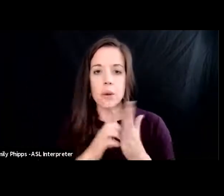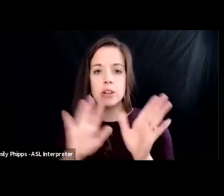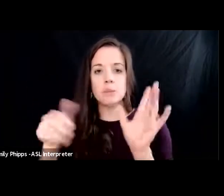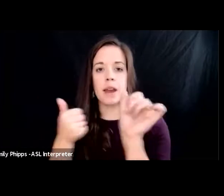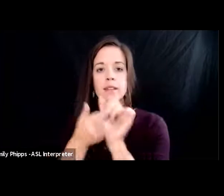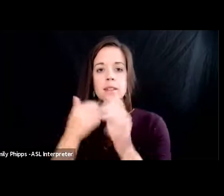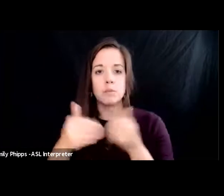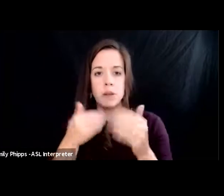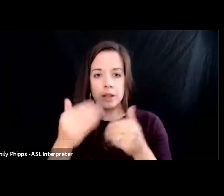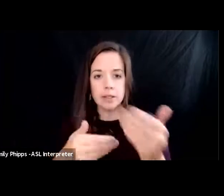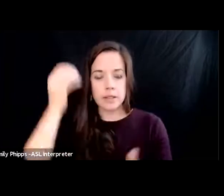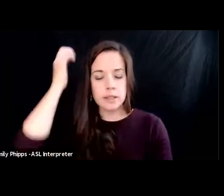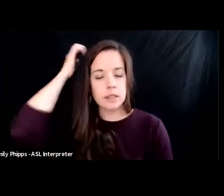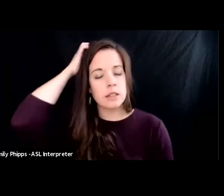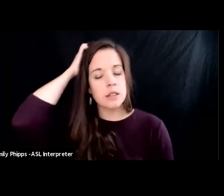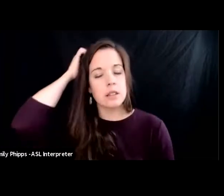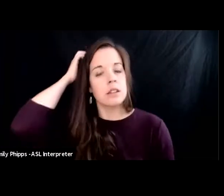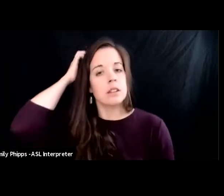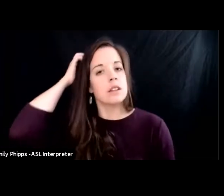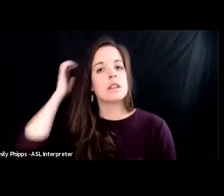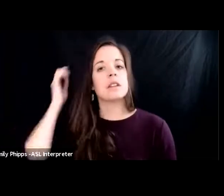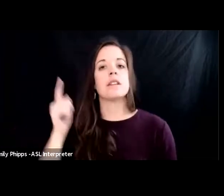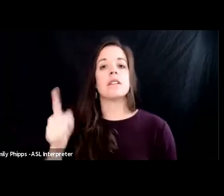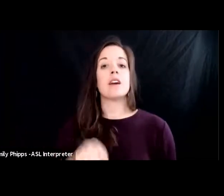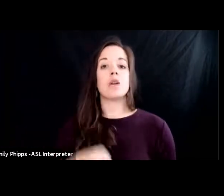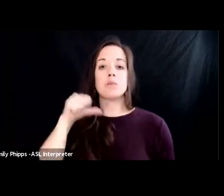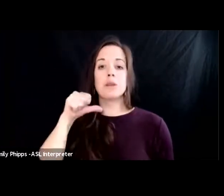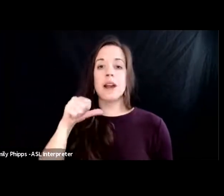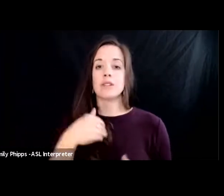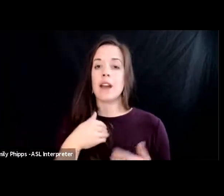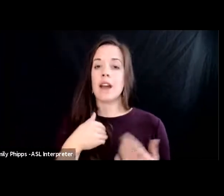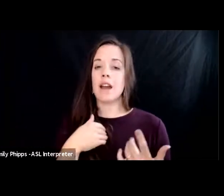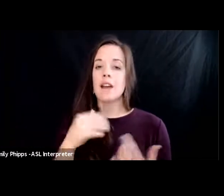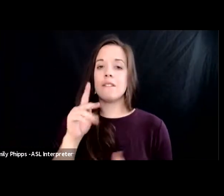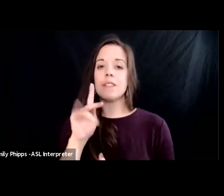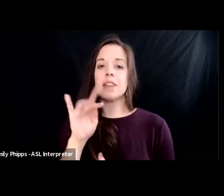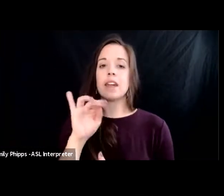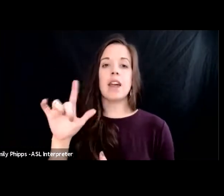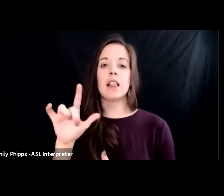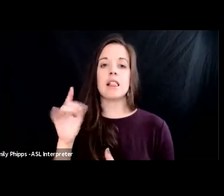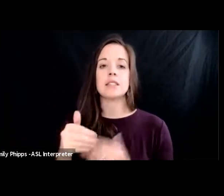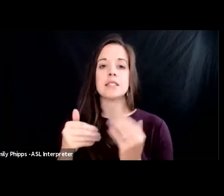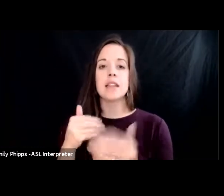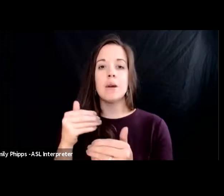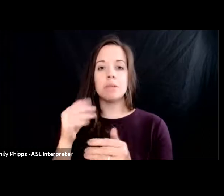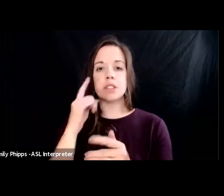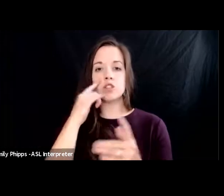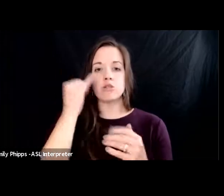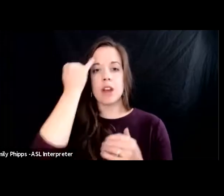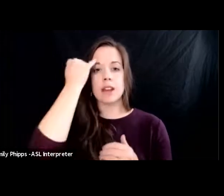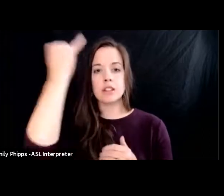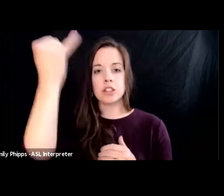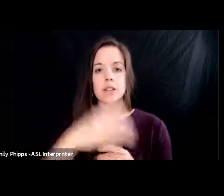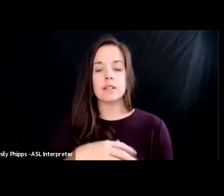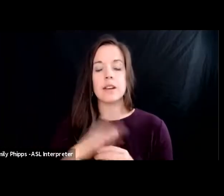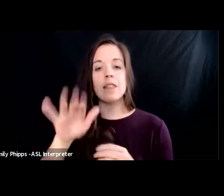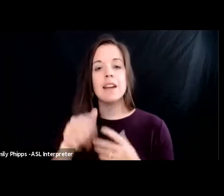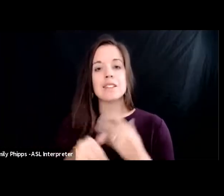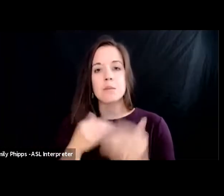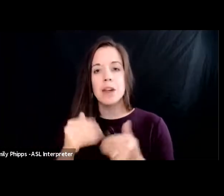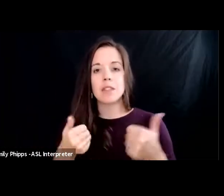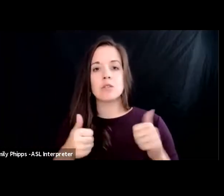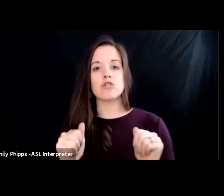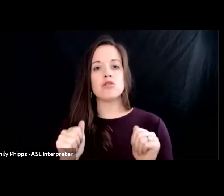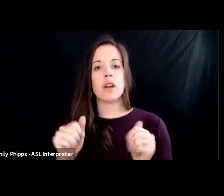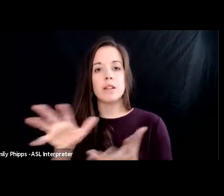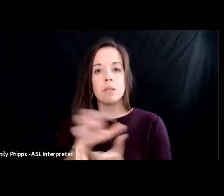they have they're proud to have what they call the kill step strategy which is a method by which they can try to nullify